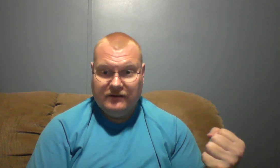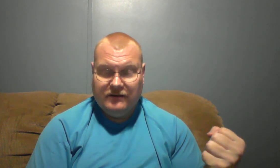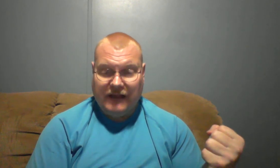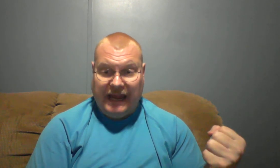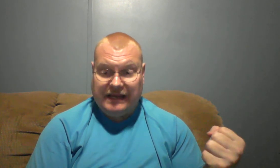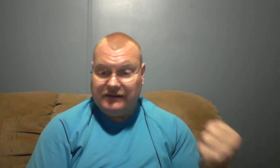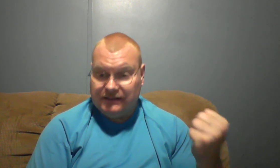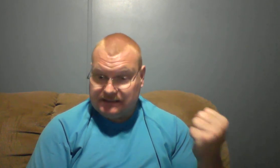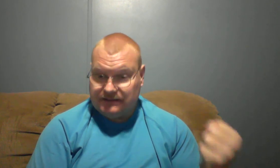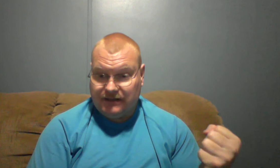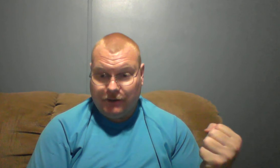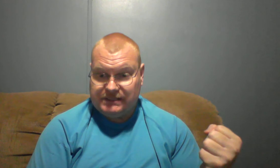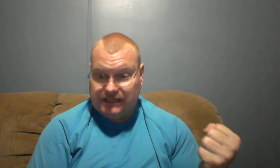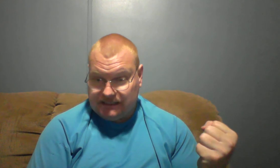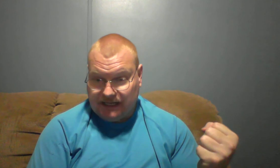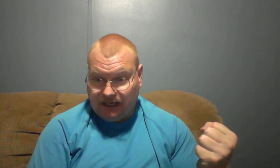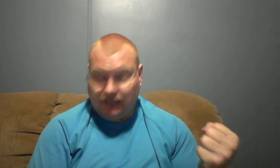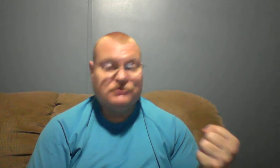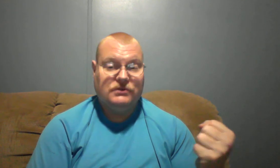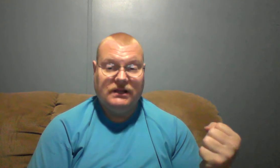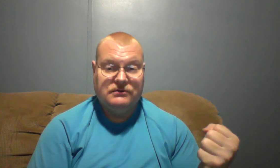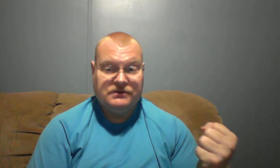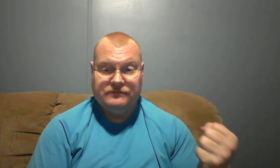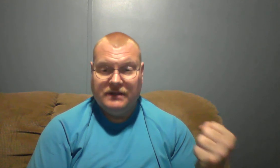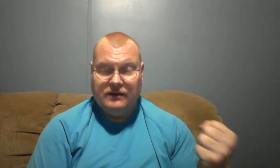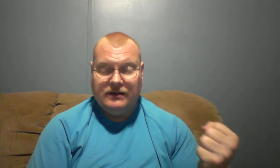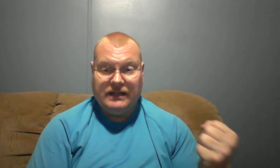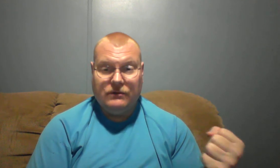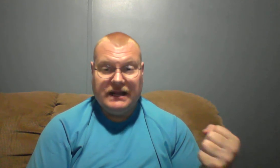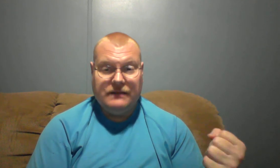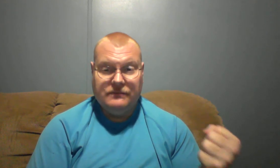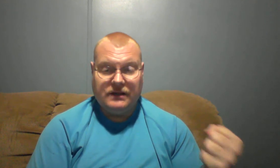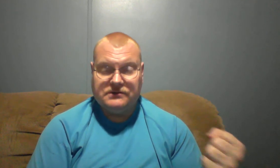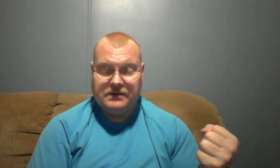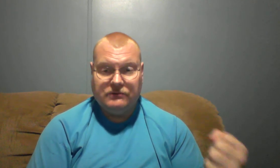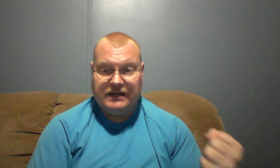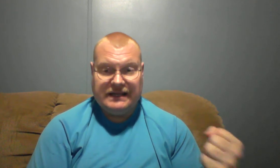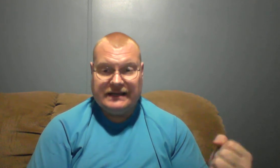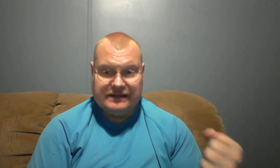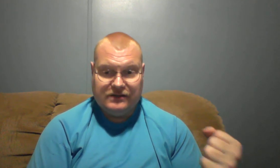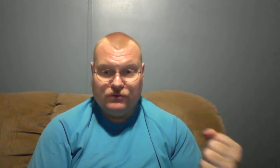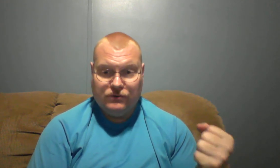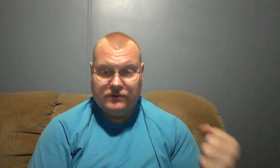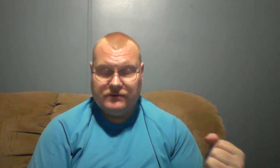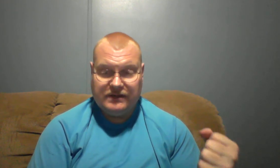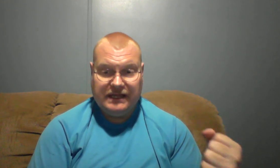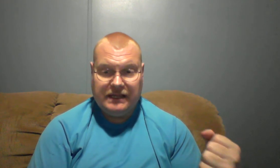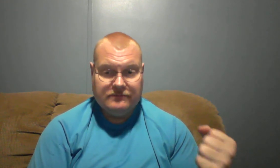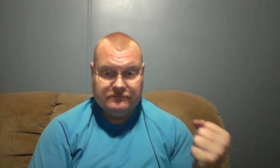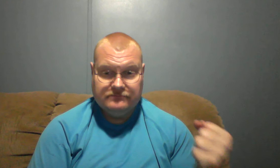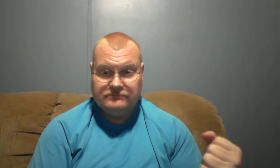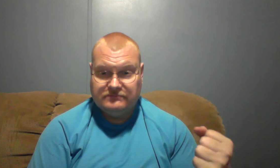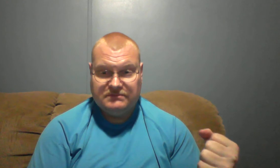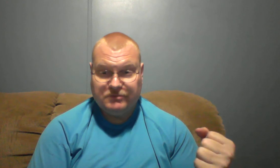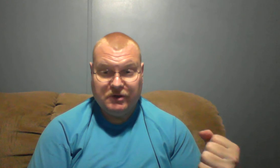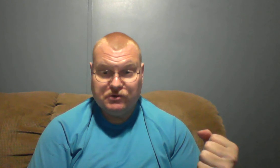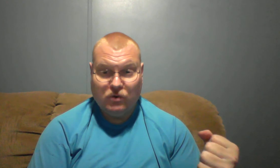and as I always said it's getting closer and closer get ready because we're getting ready to get into the spiritual warfare